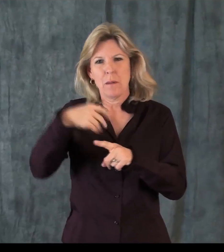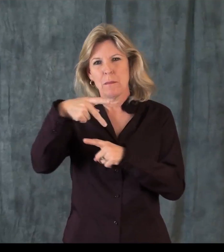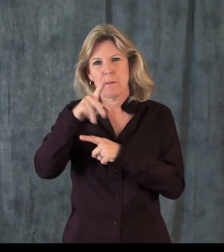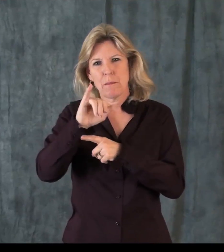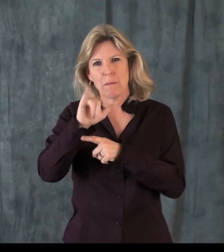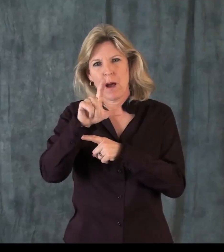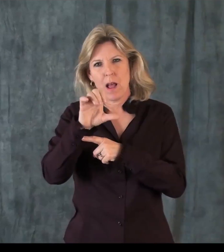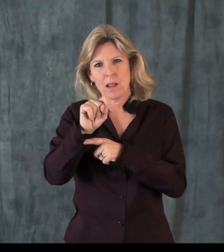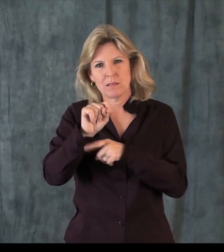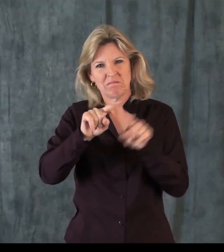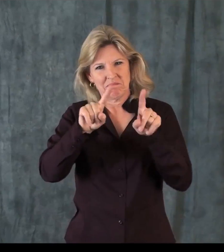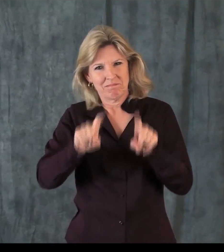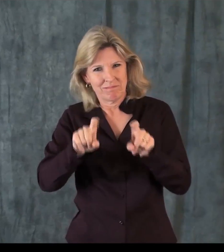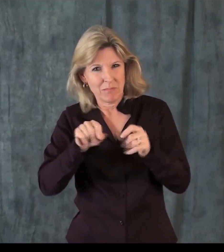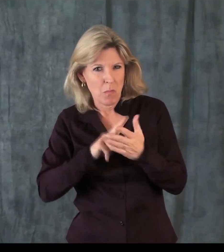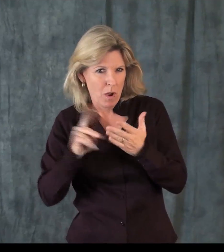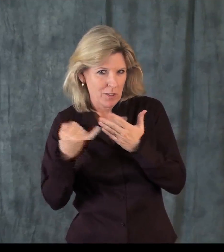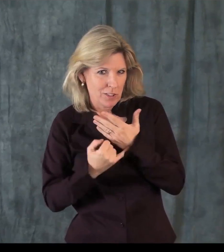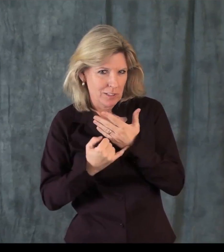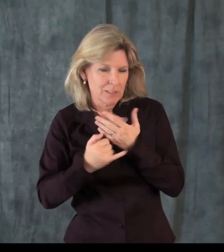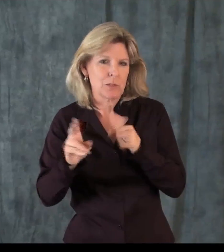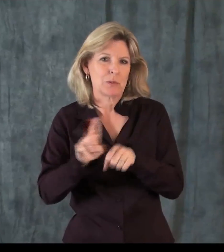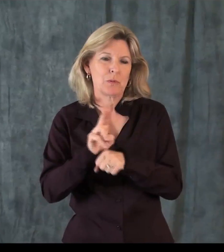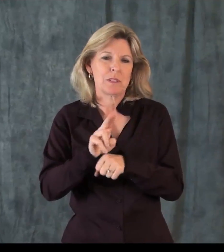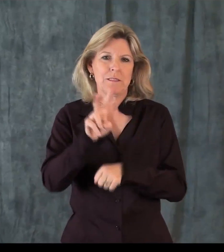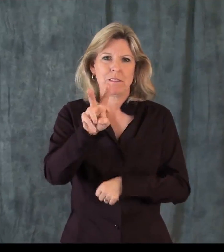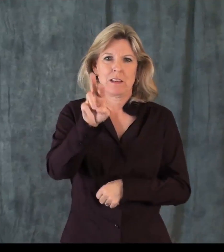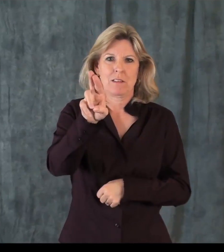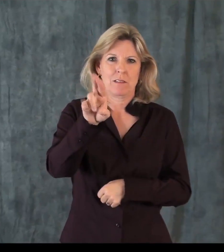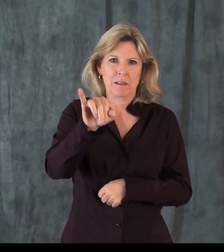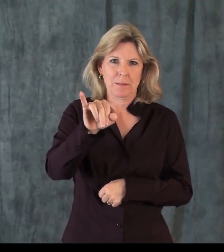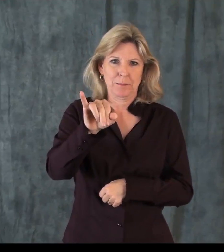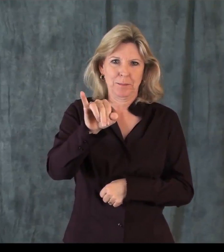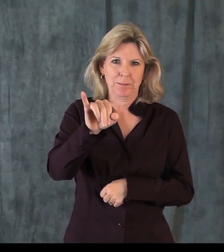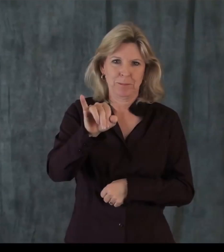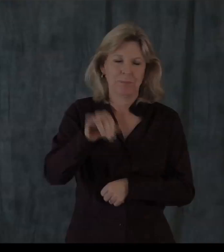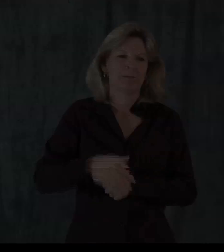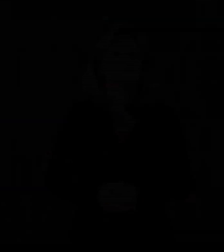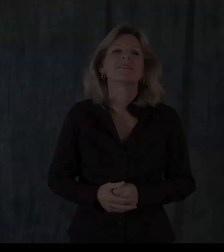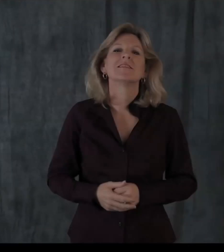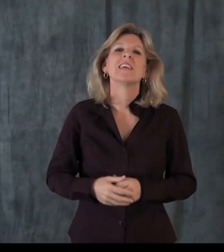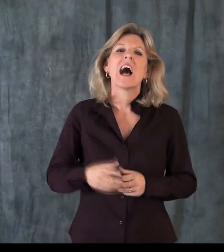bit about what we're doing in California in terms of a pilot project that we have up and running where we've been using VRI.